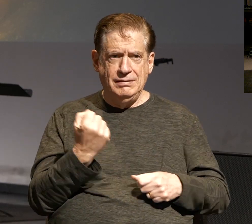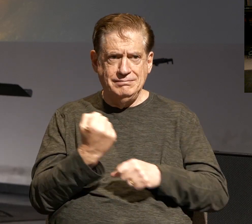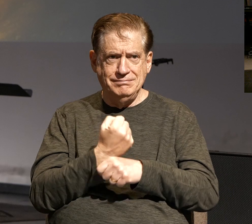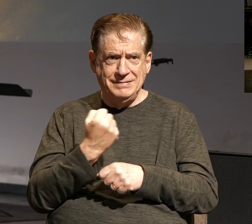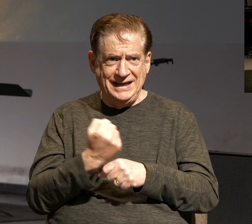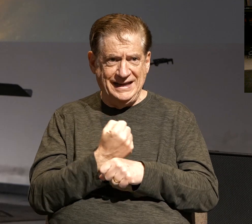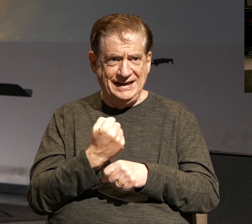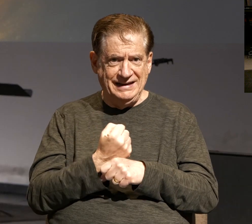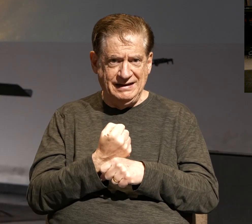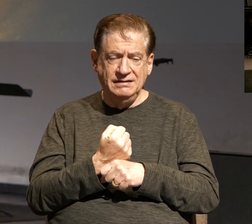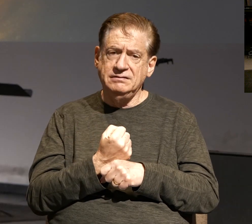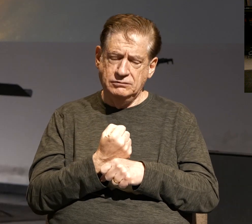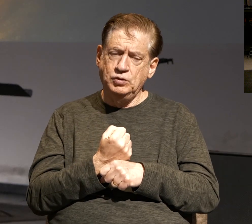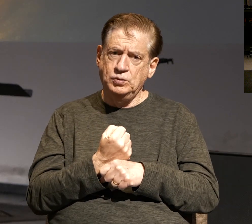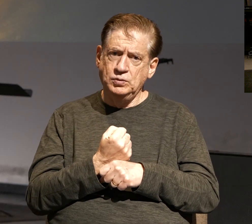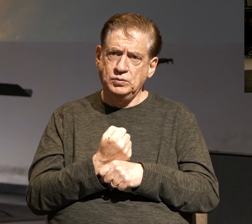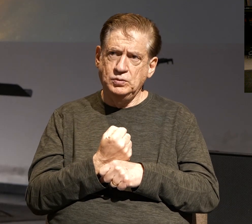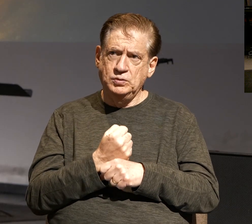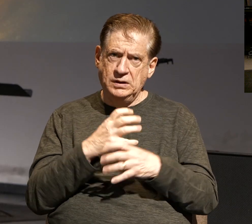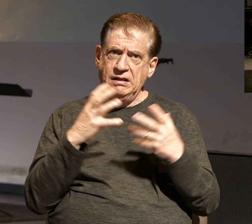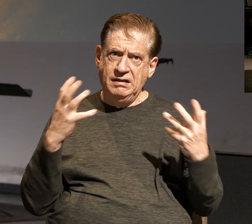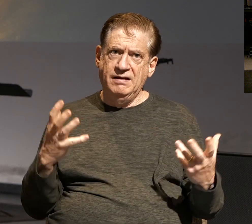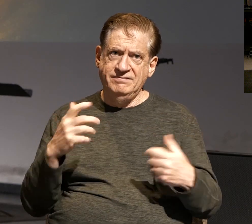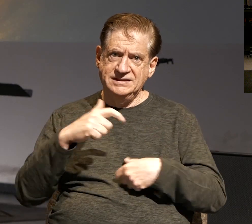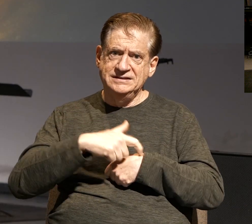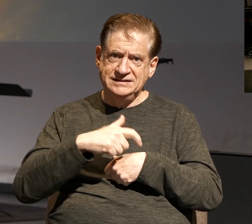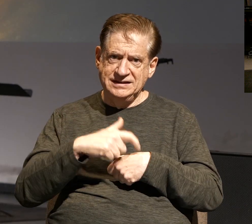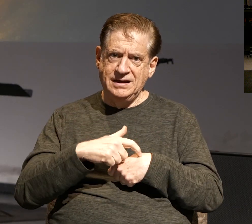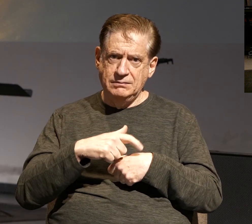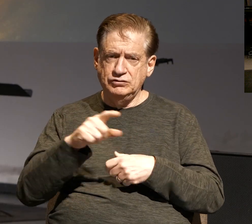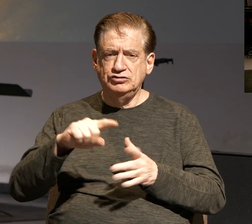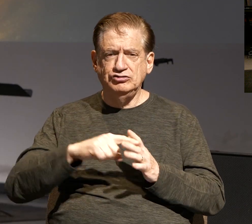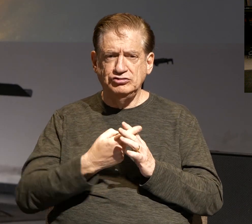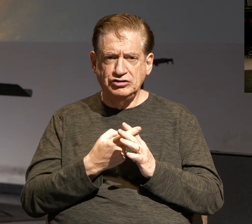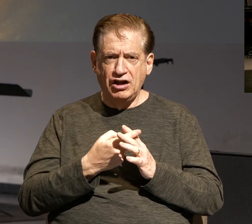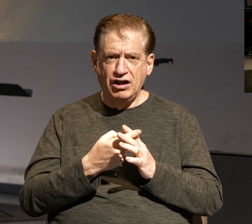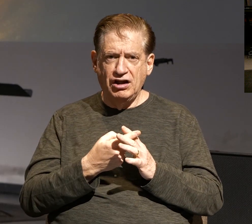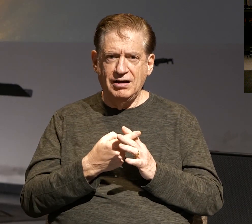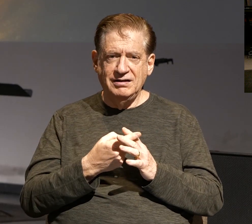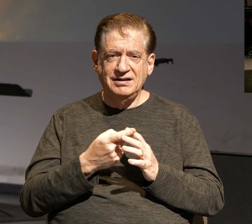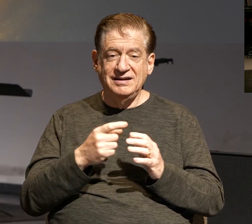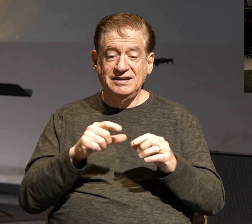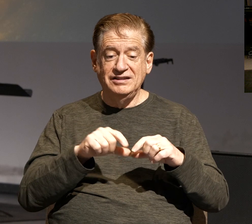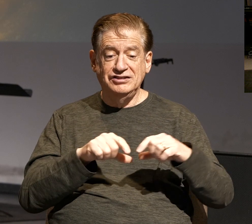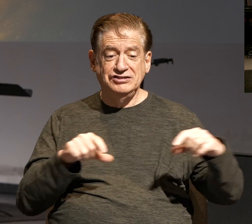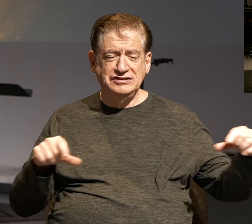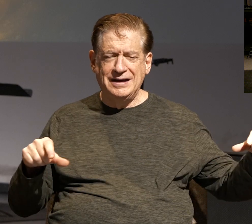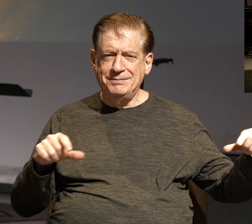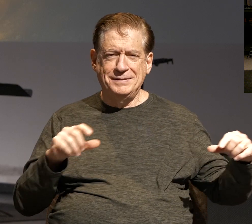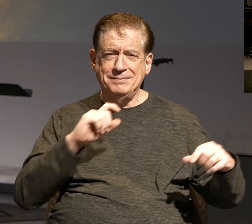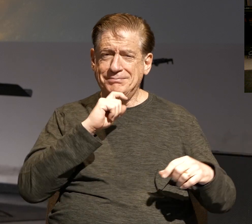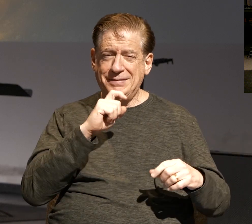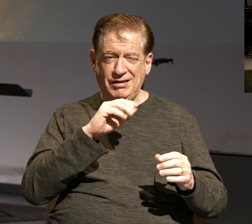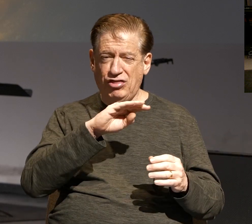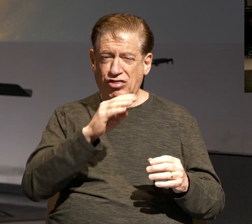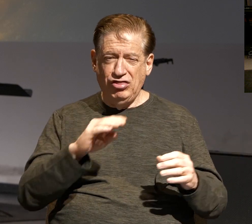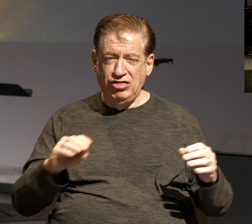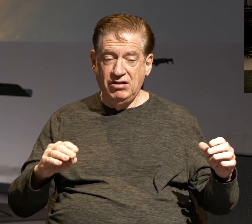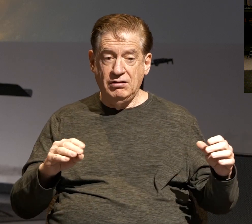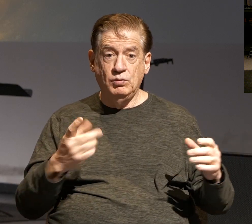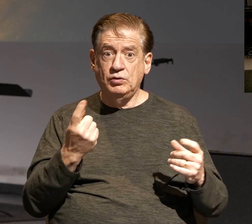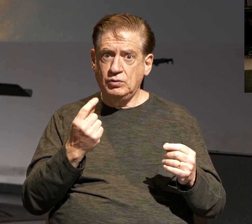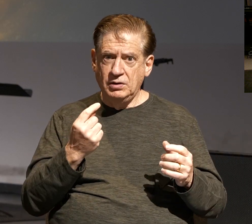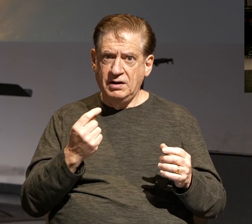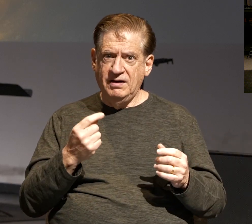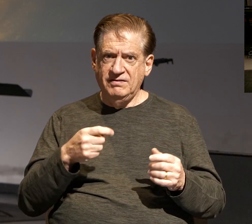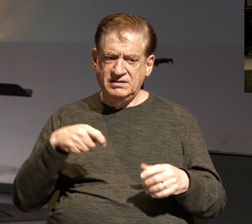it takes so much time. You start off with this misshaped piece of metal, and what do you got to do?